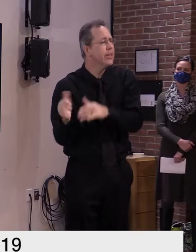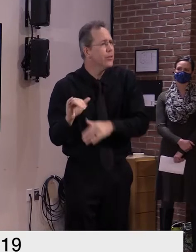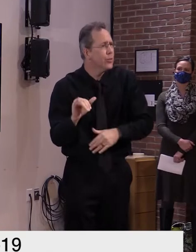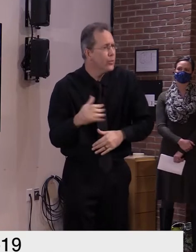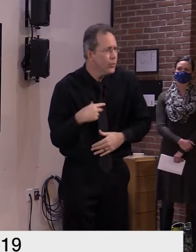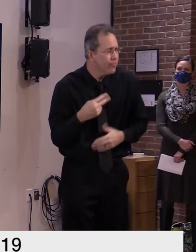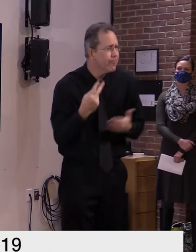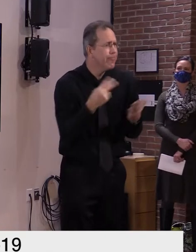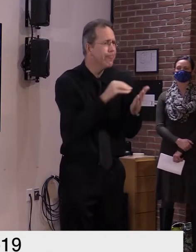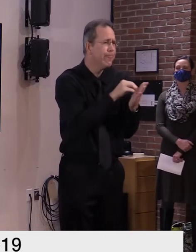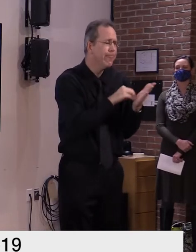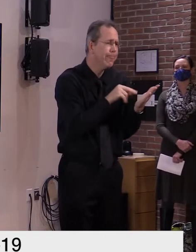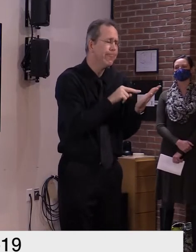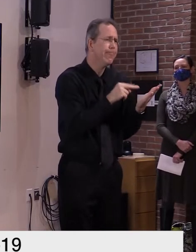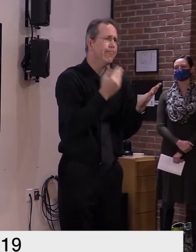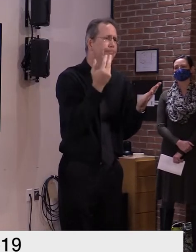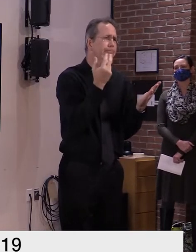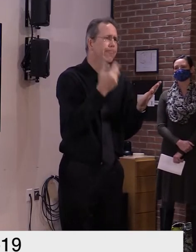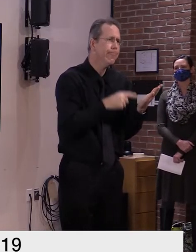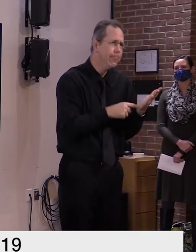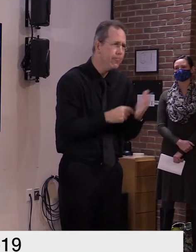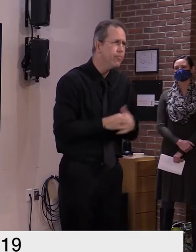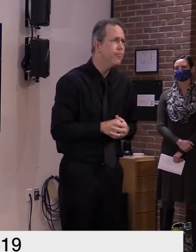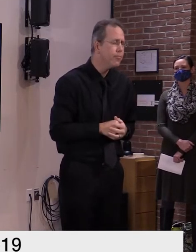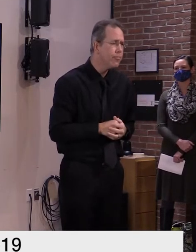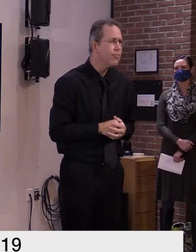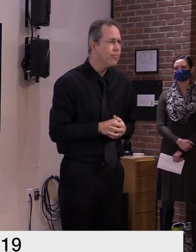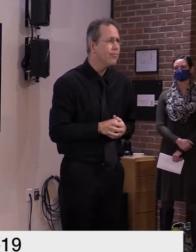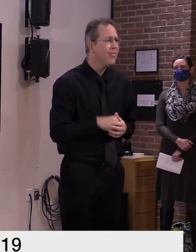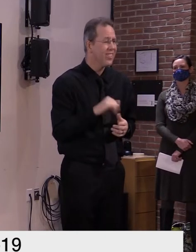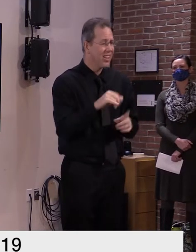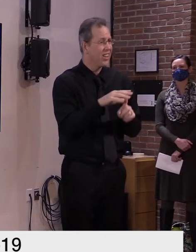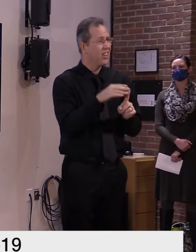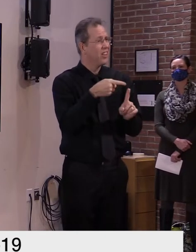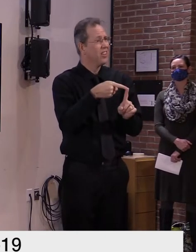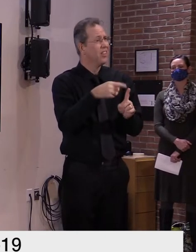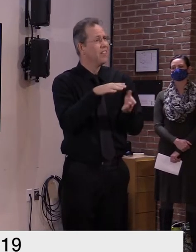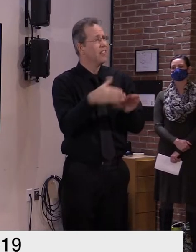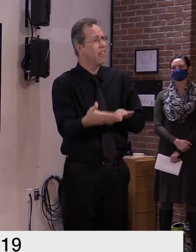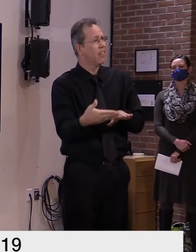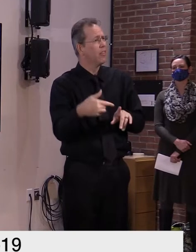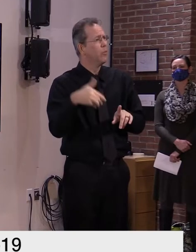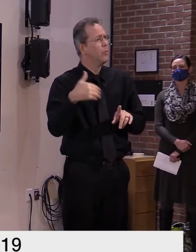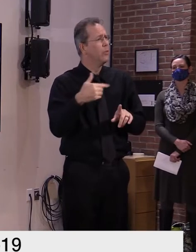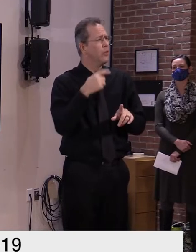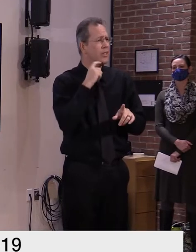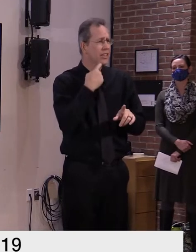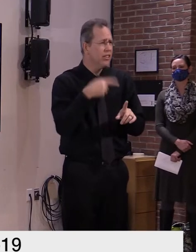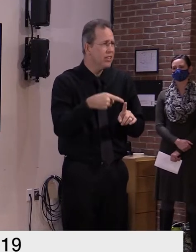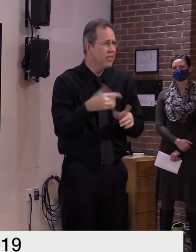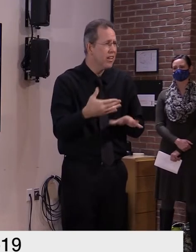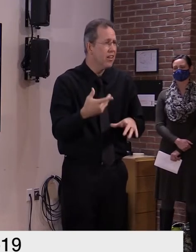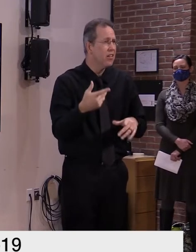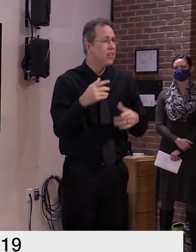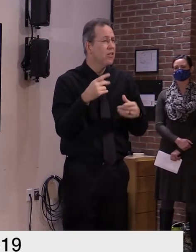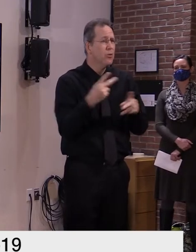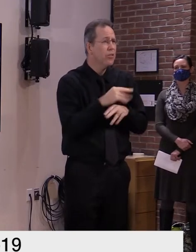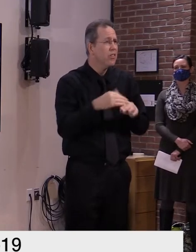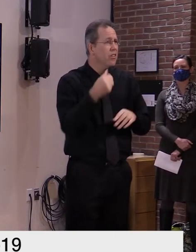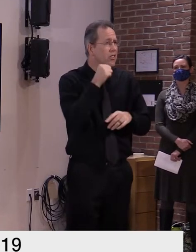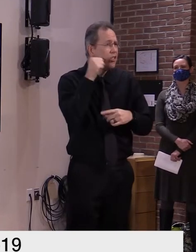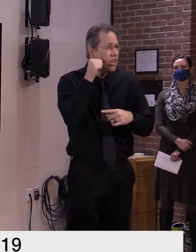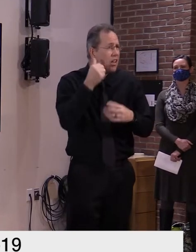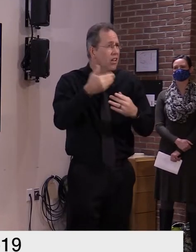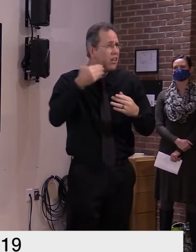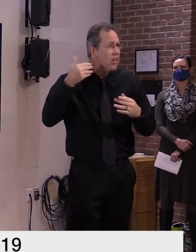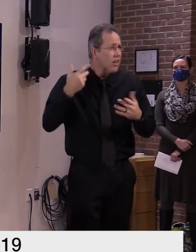me more and more we as a country had more deaths in a single day yesterday than we lost on 9 11.